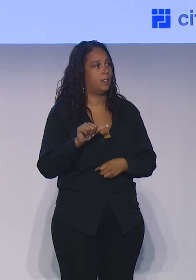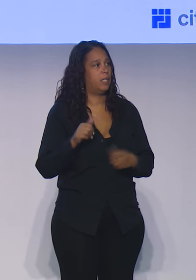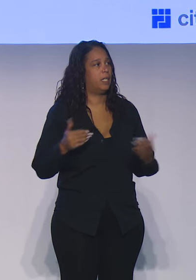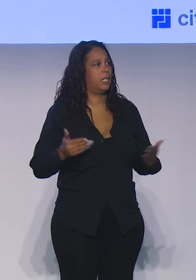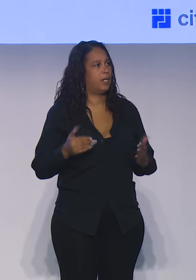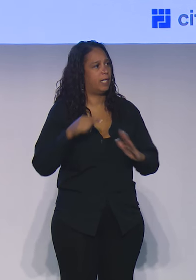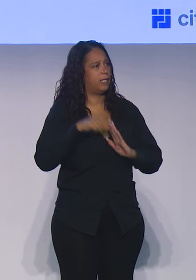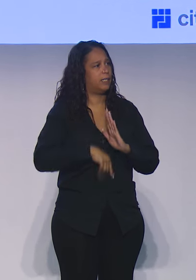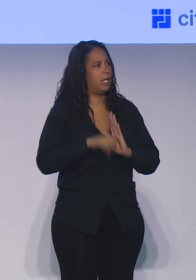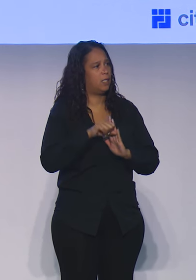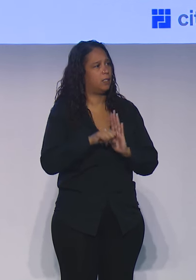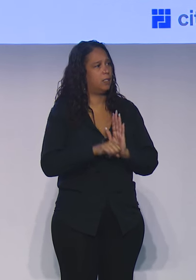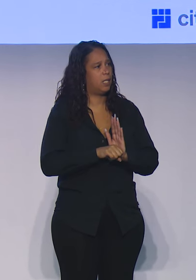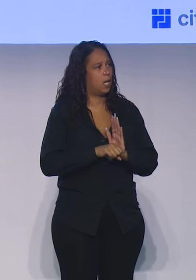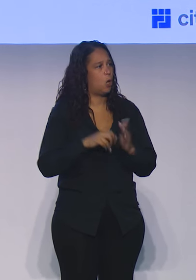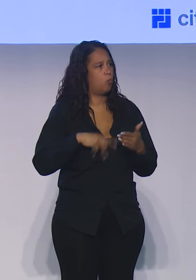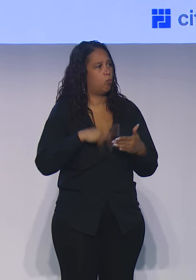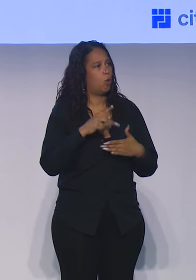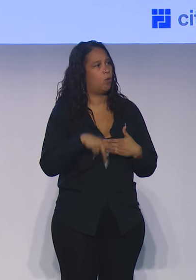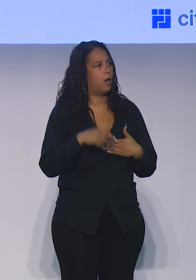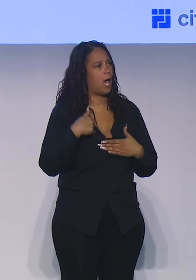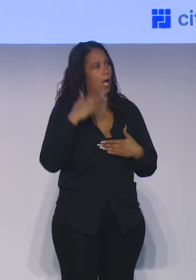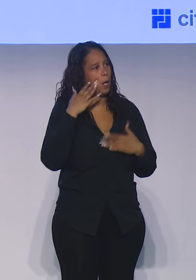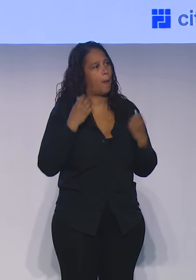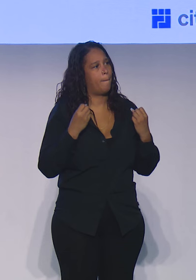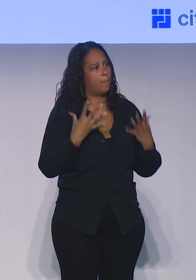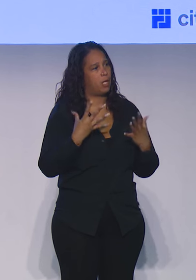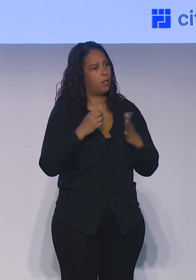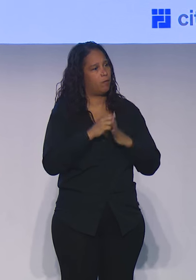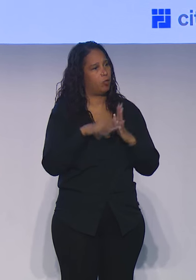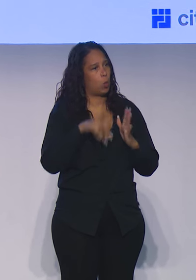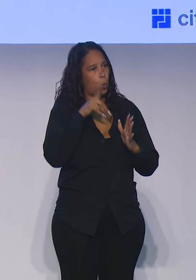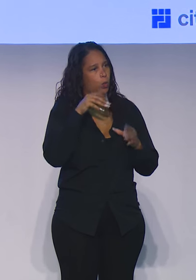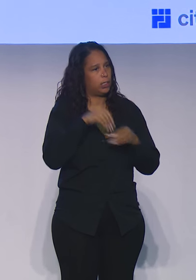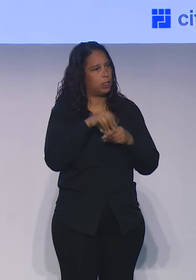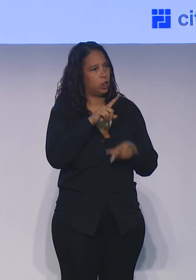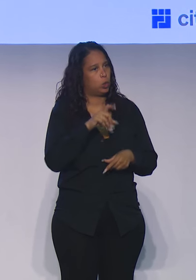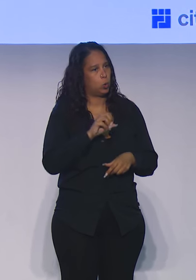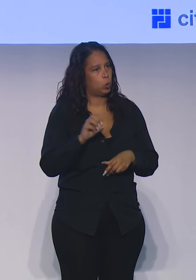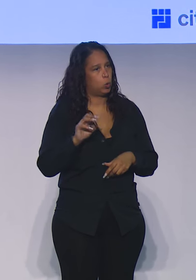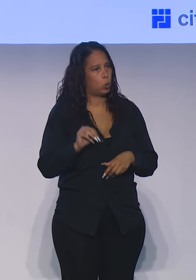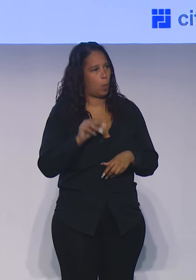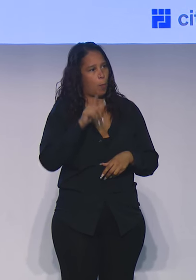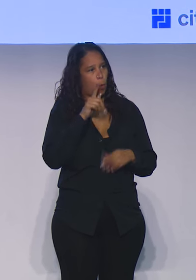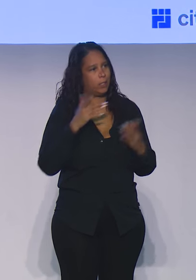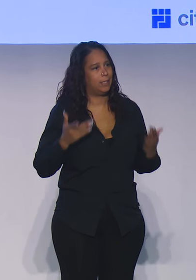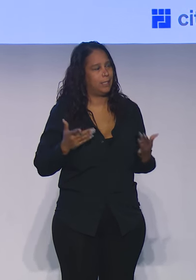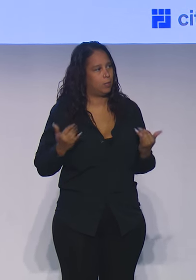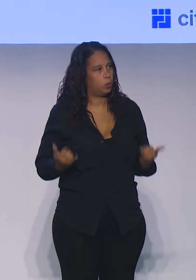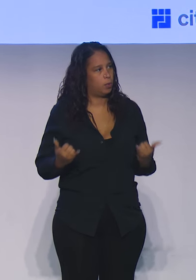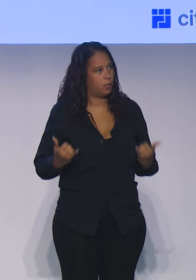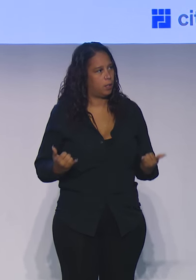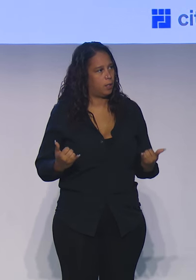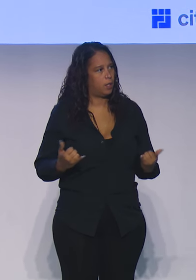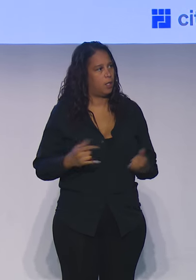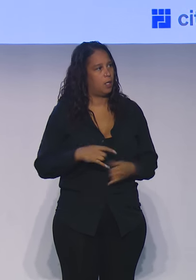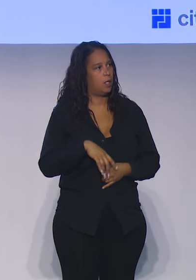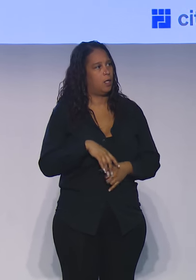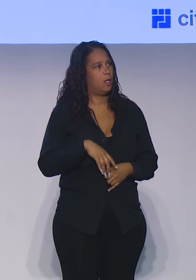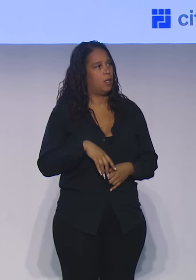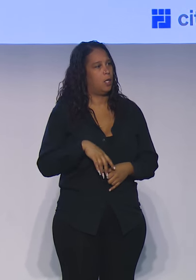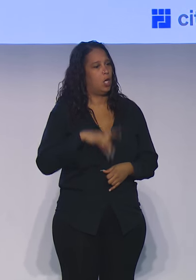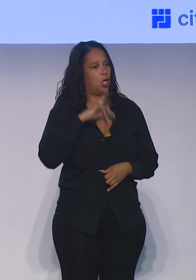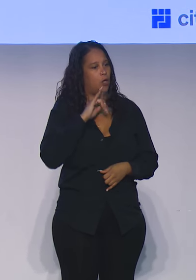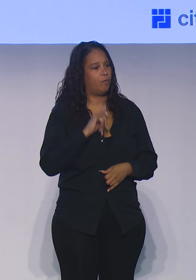Downstate, and many of our students I know are listening on Zoom as you've spoken with us today. It's really an exciting time